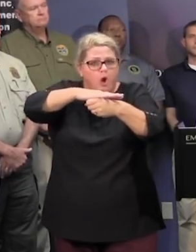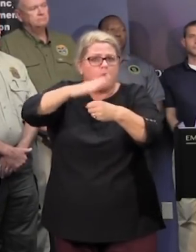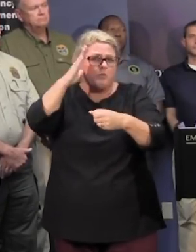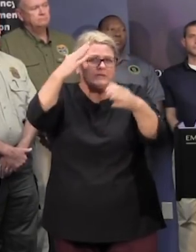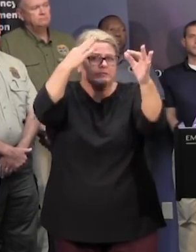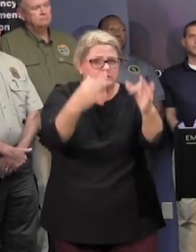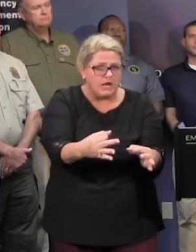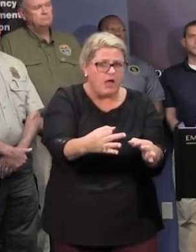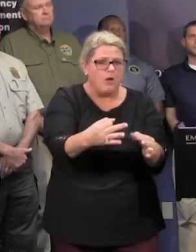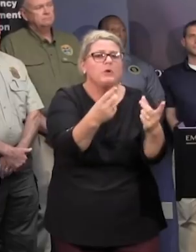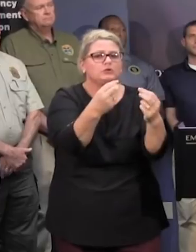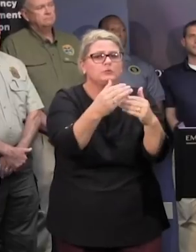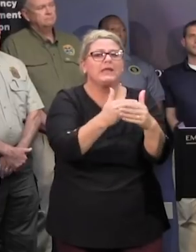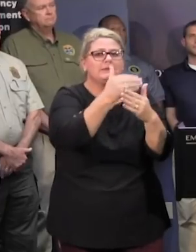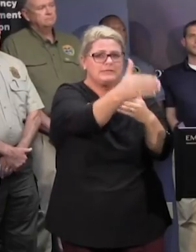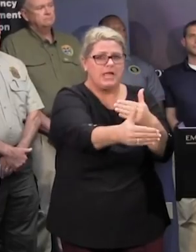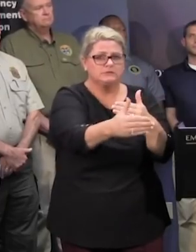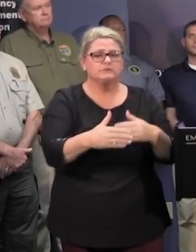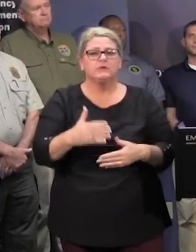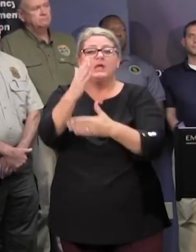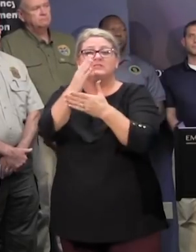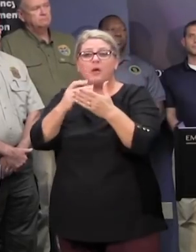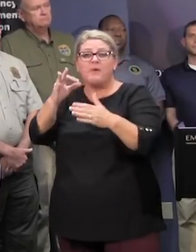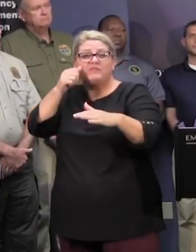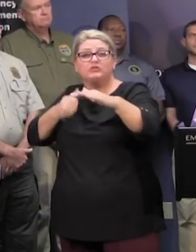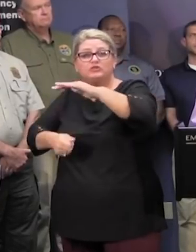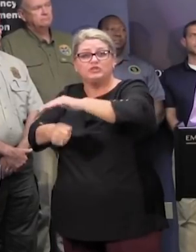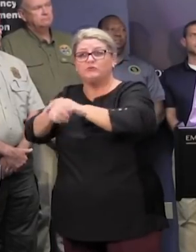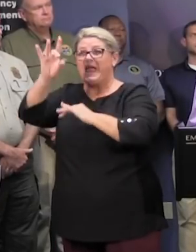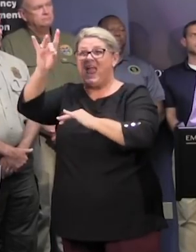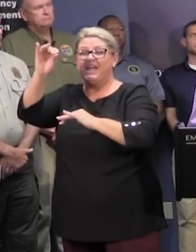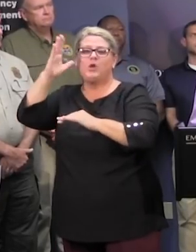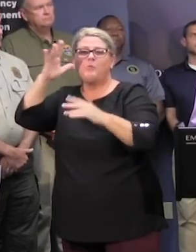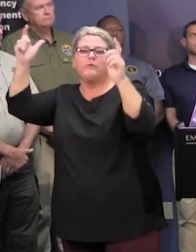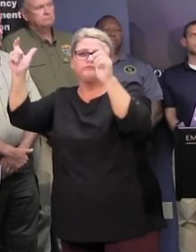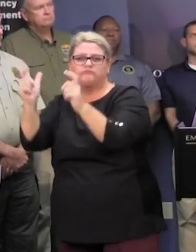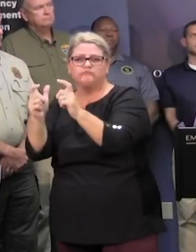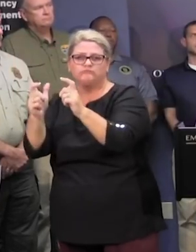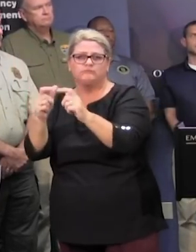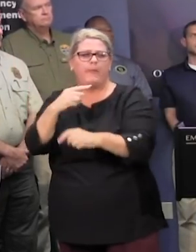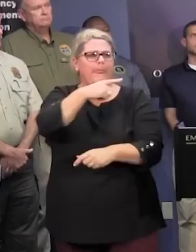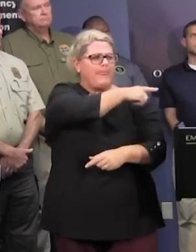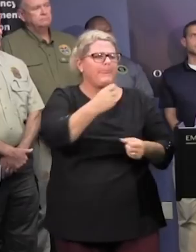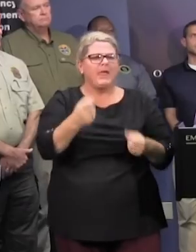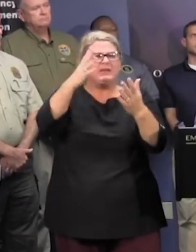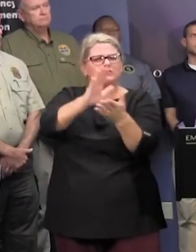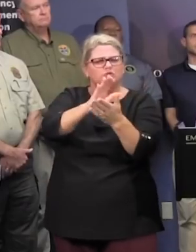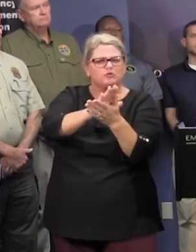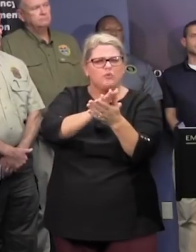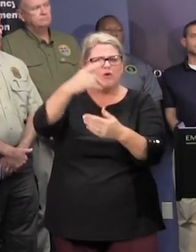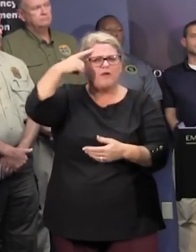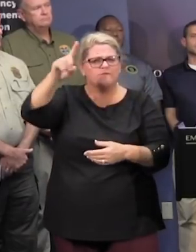shelters and we should be consolidating some of the sheltering services question how many schools are being used for shelters in